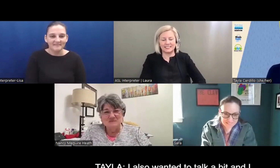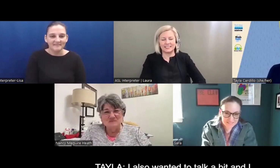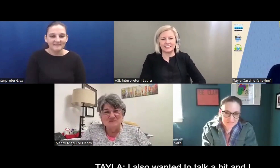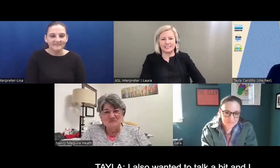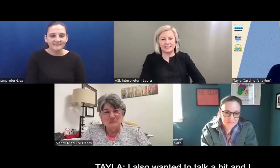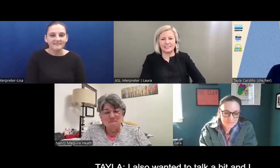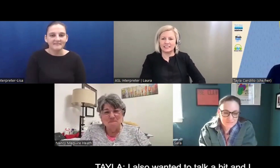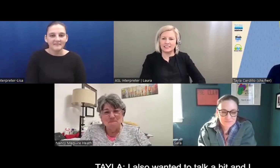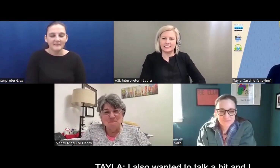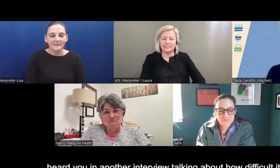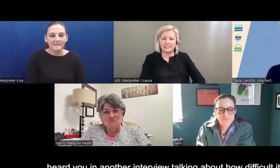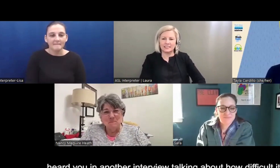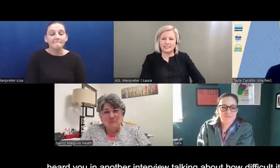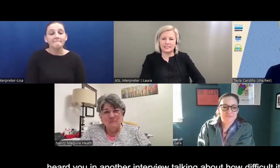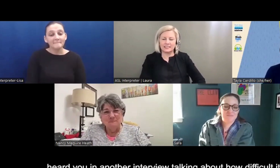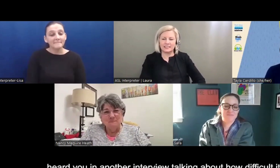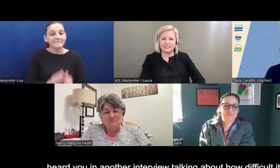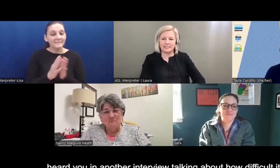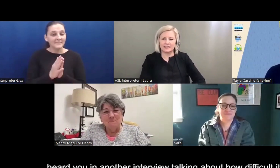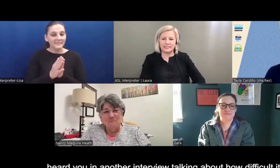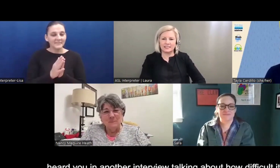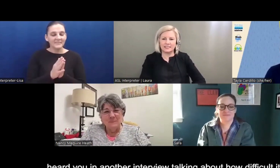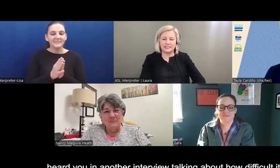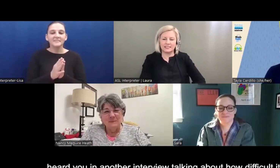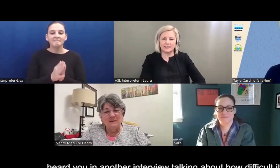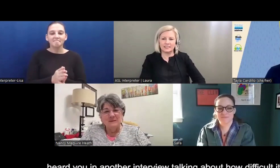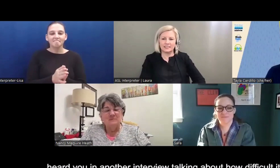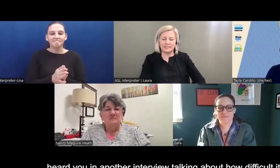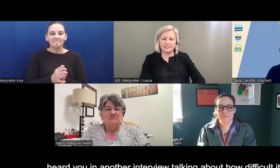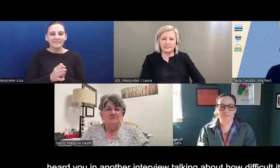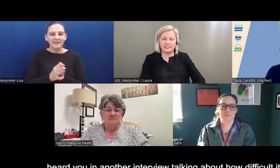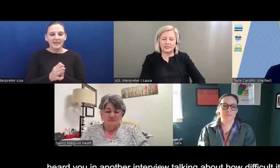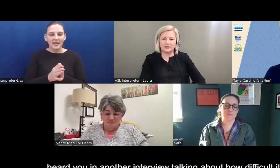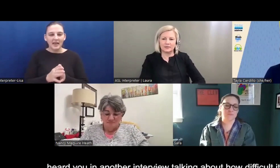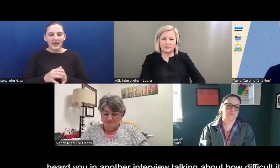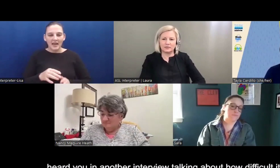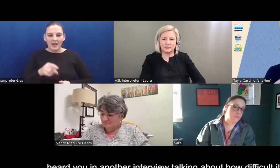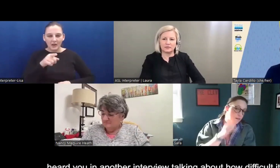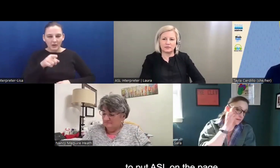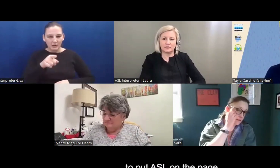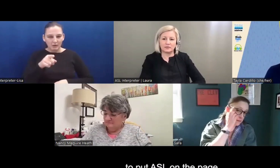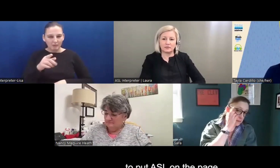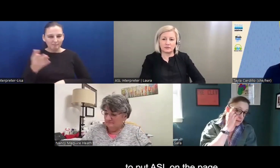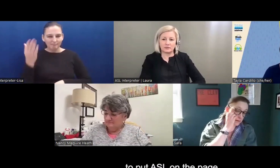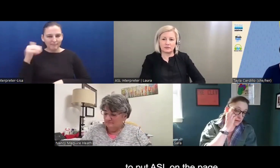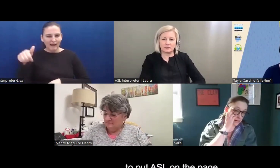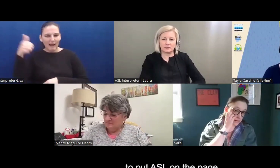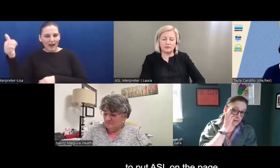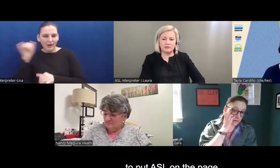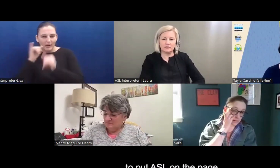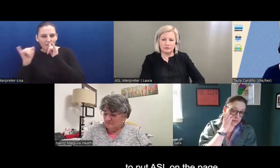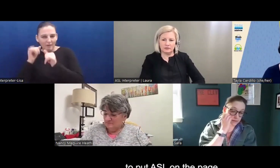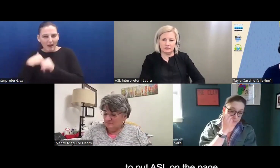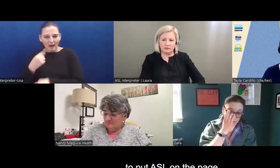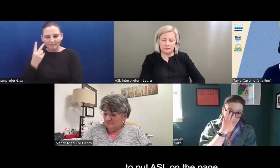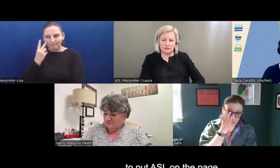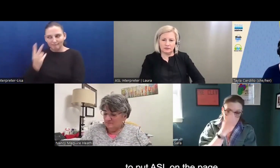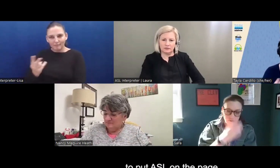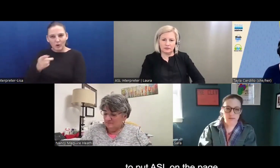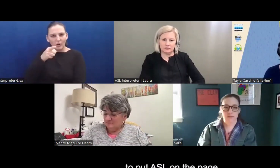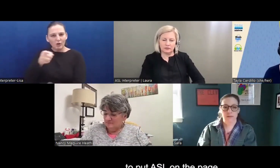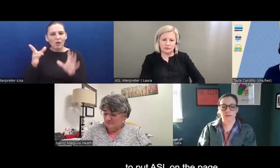Um, so I also wanted to talk a little bit. I heard you in another interview talk about how difficult it was to